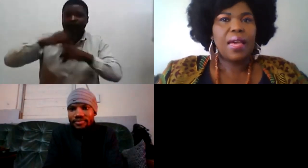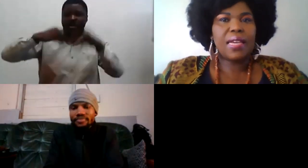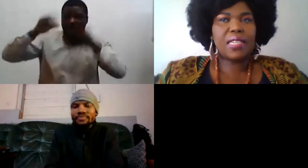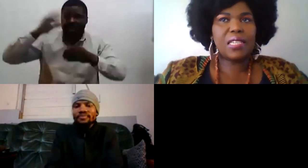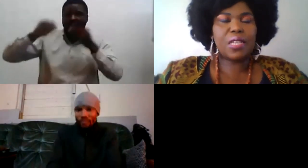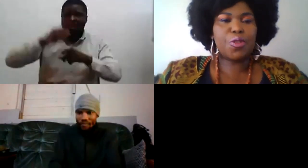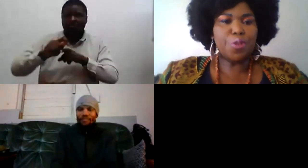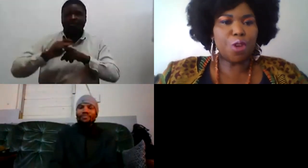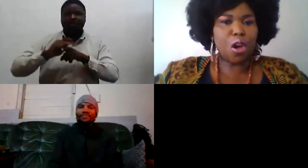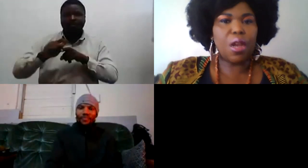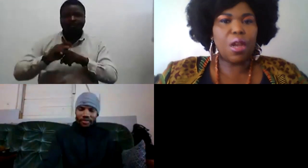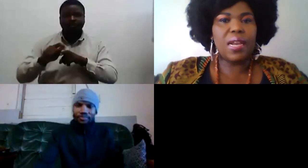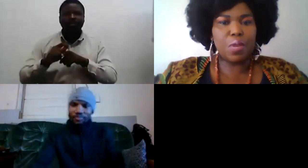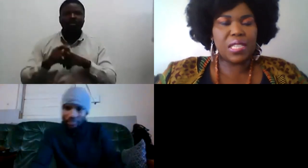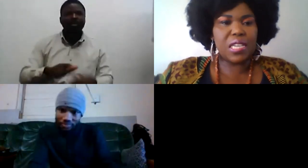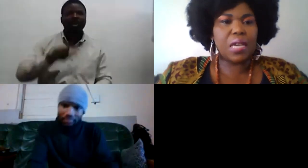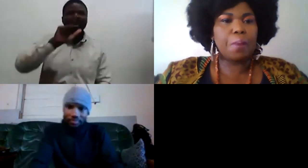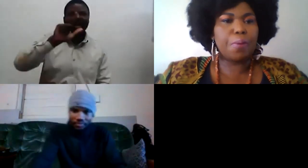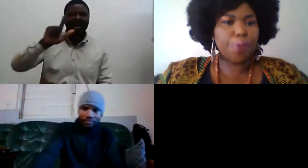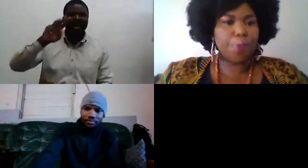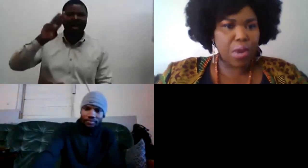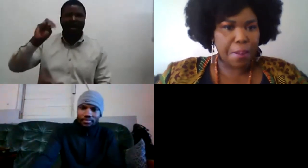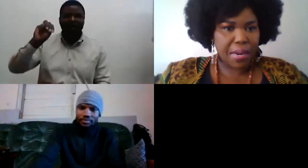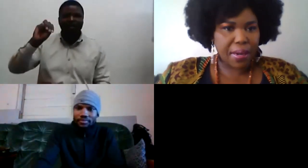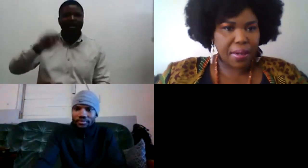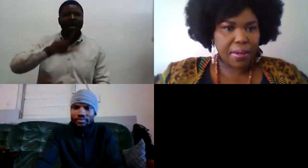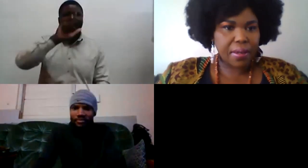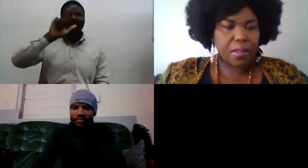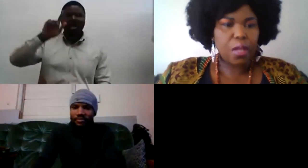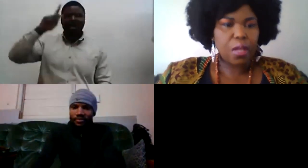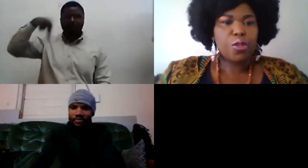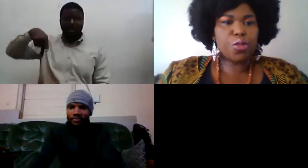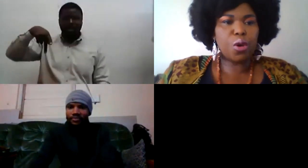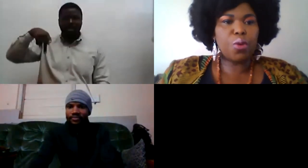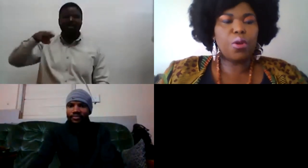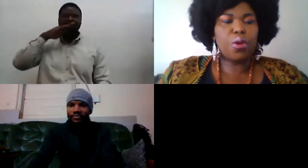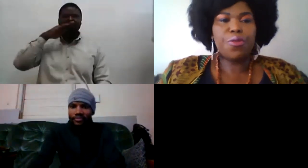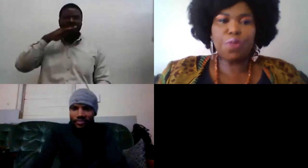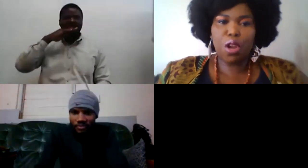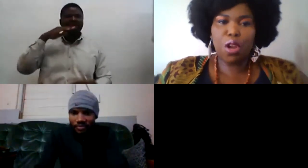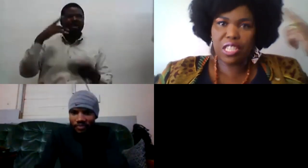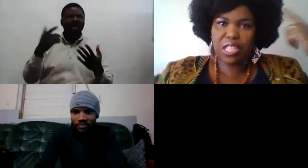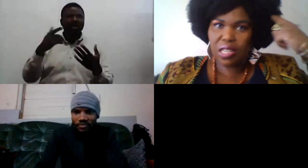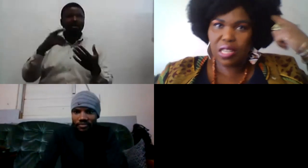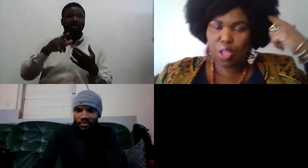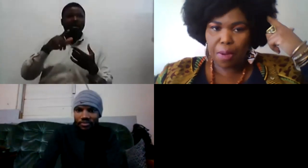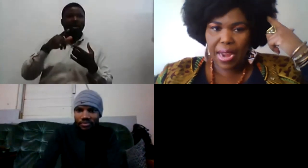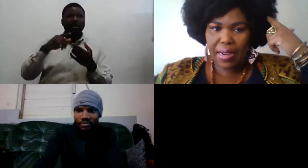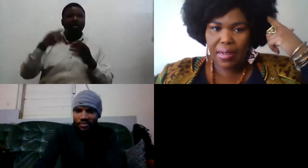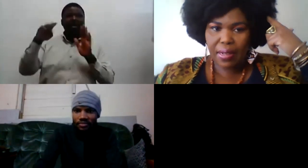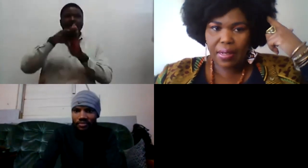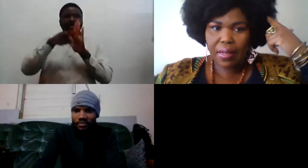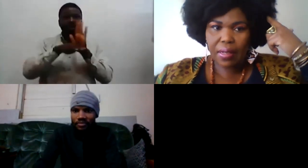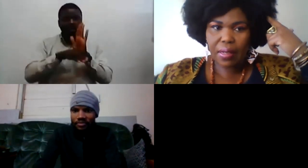it is neuro linguistic programming so neurology it's your